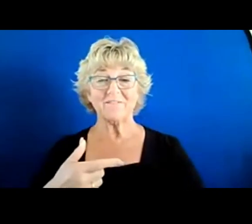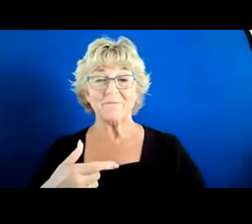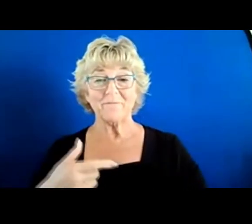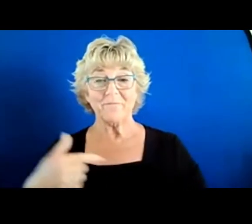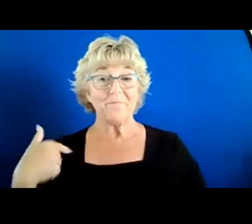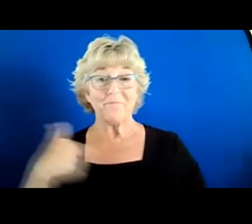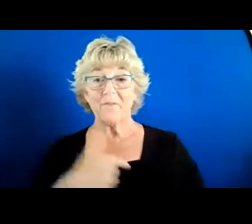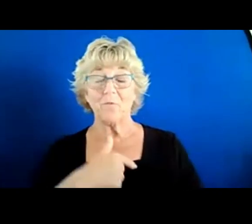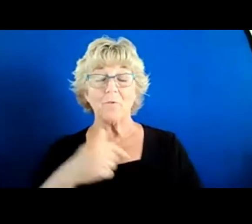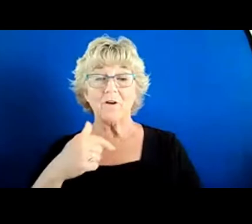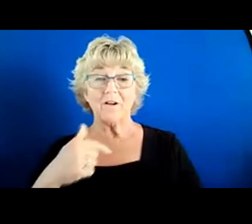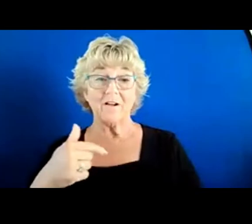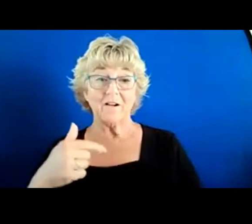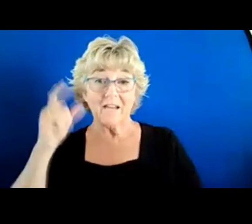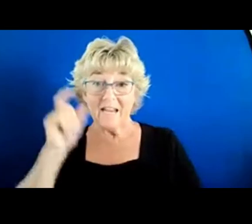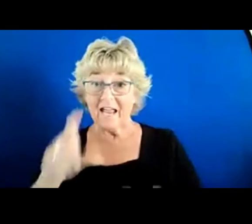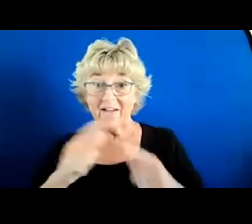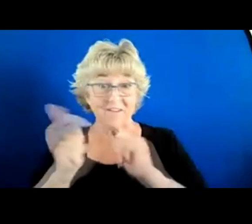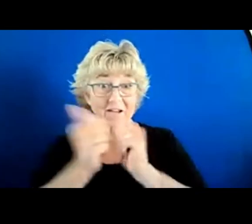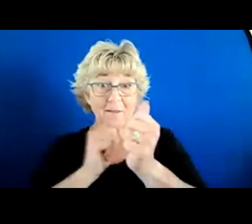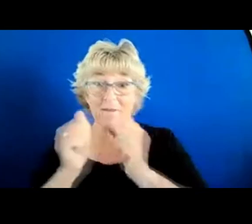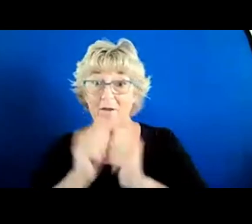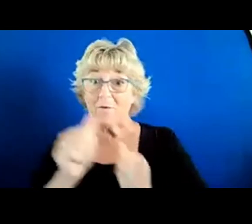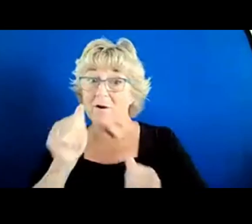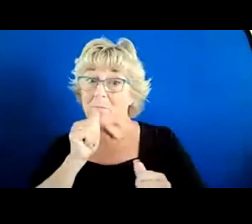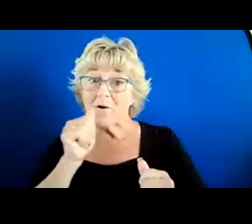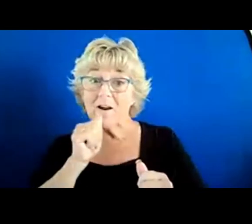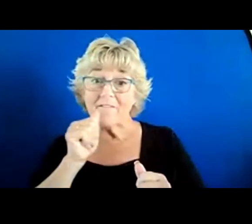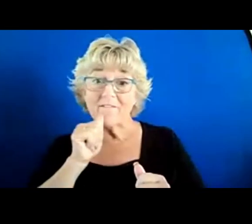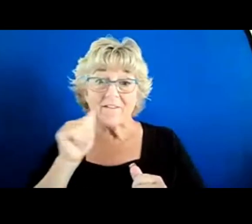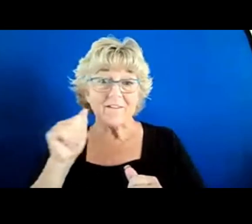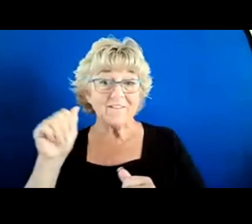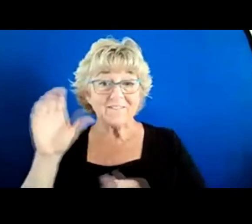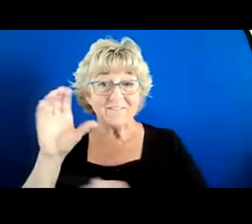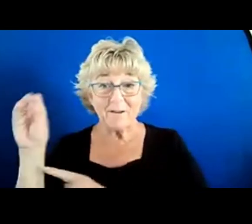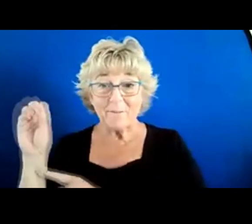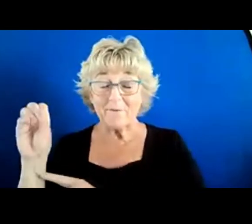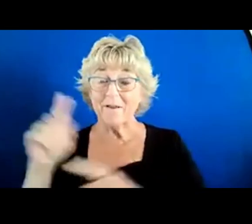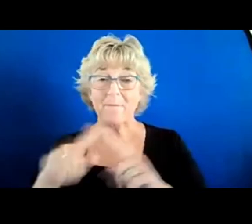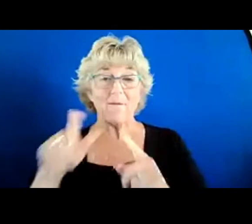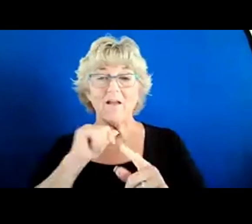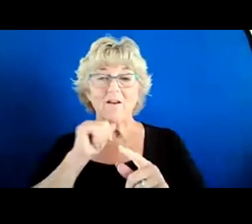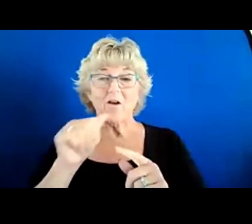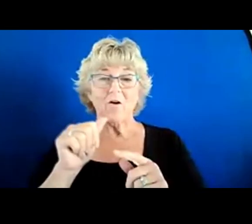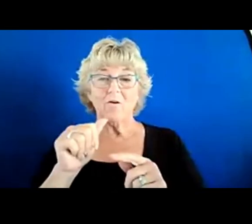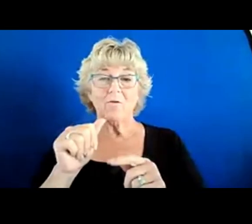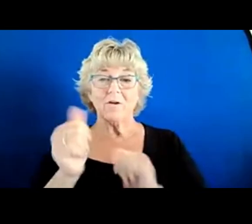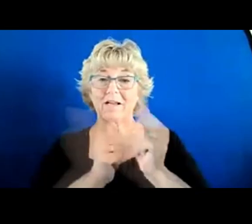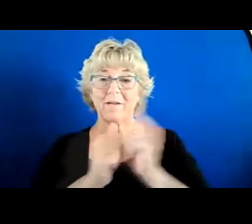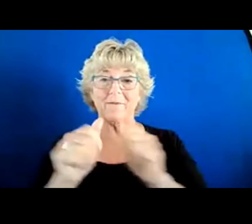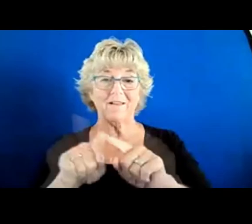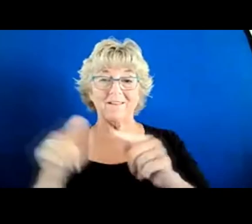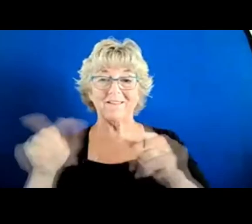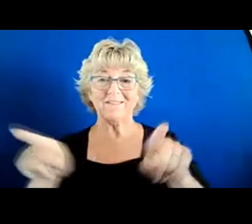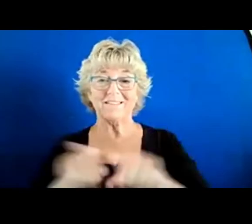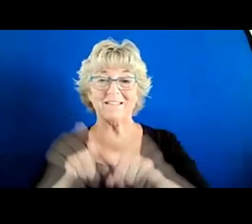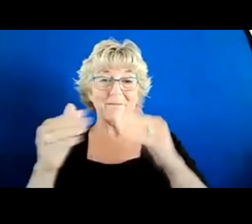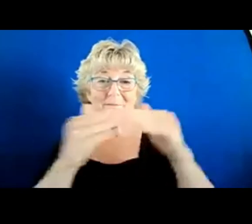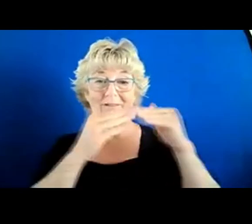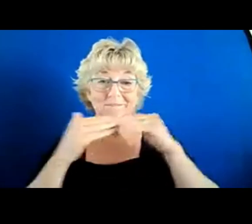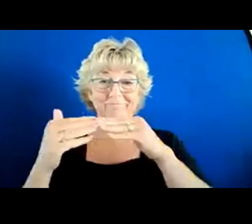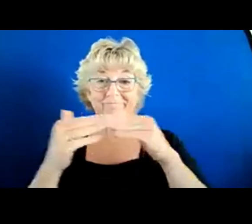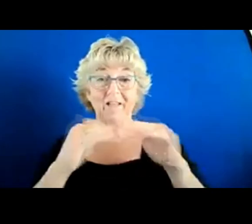we don't, we have to compete with private carriers, but we don't get to compete on a level playing field. The state tells us